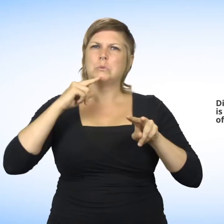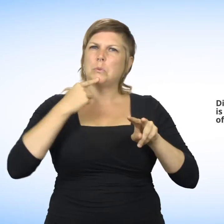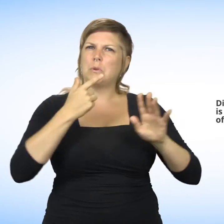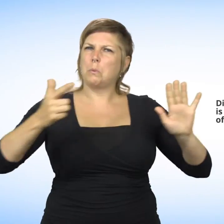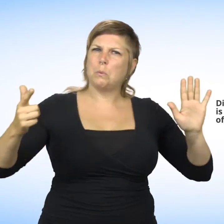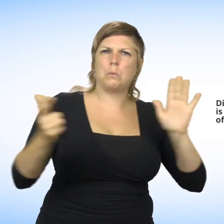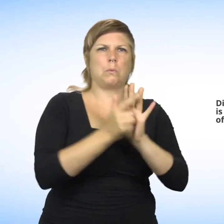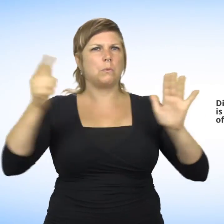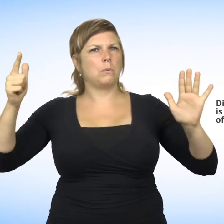Rights and Freedoms.